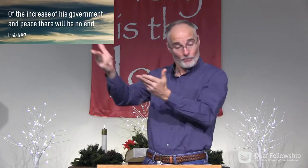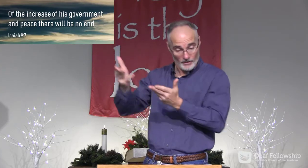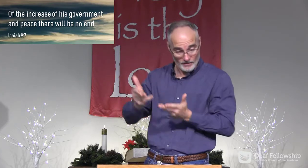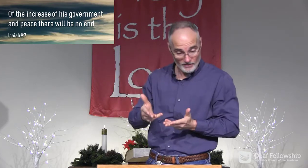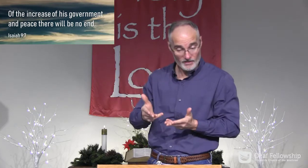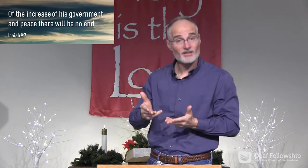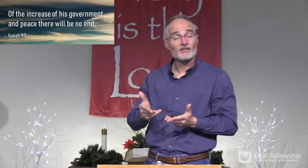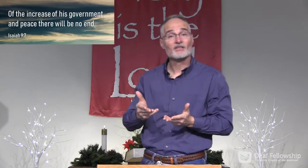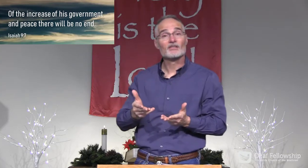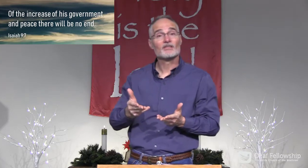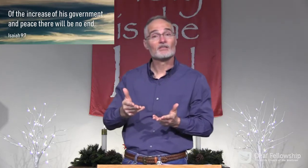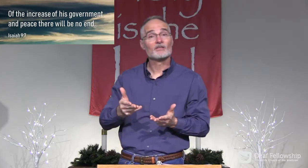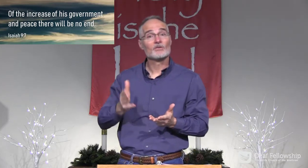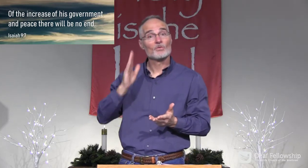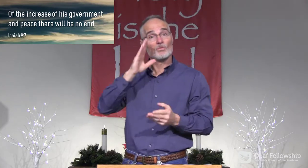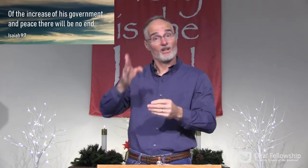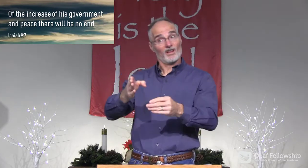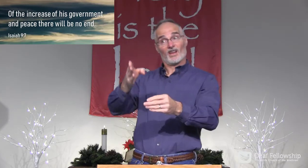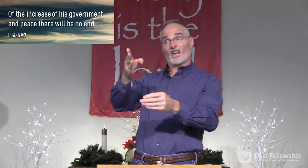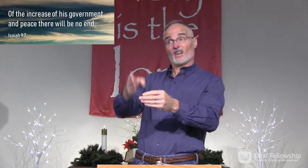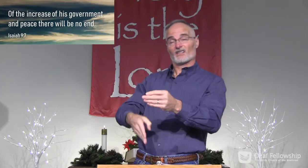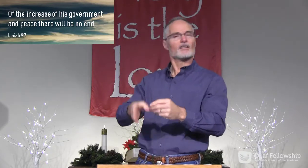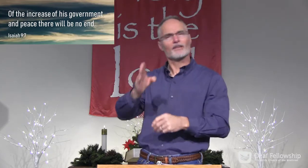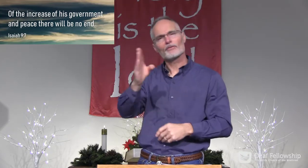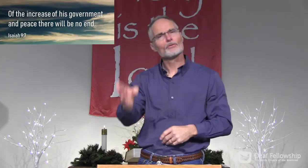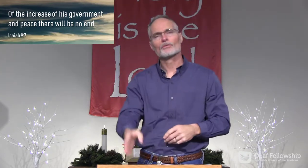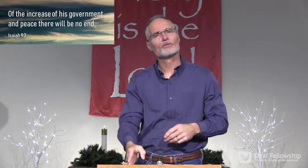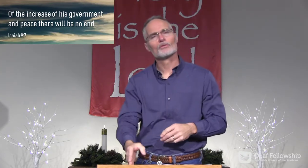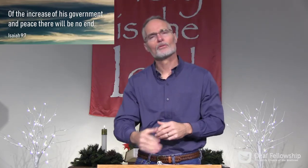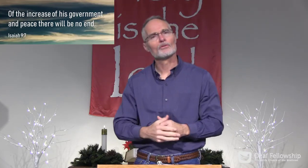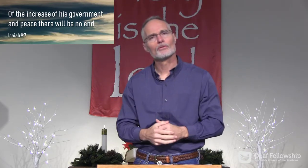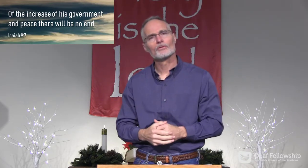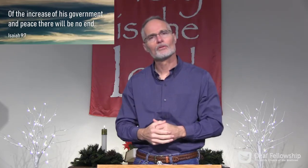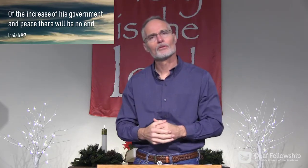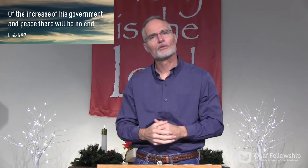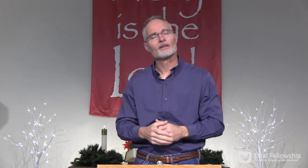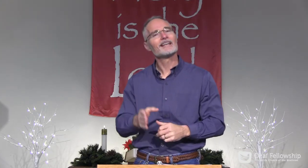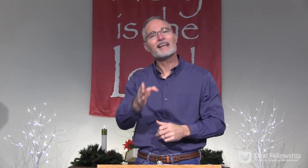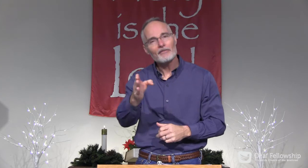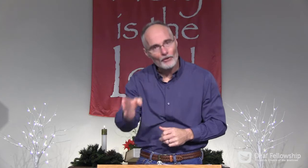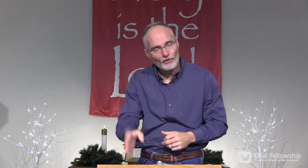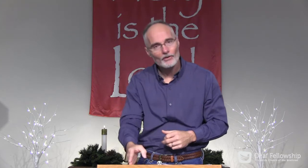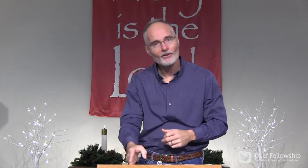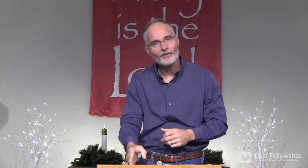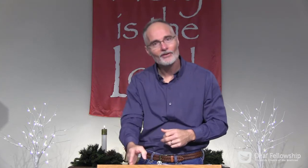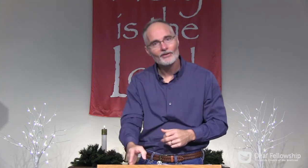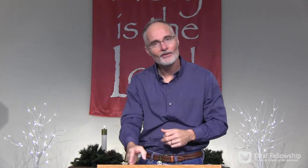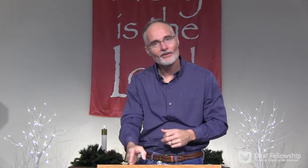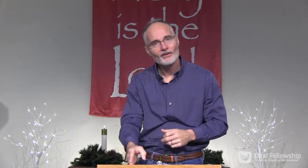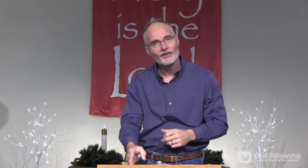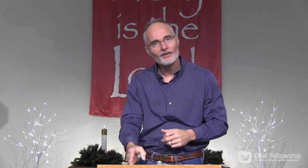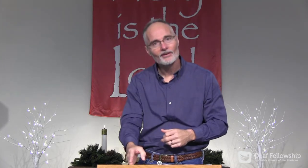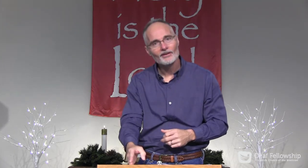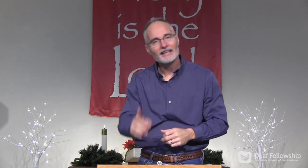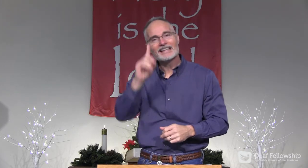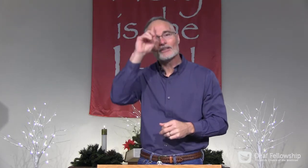peace, there will be no end. It will never end.